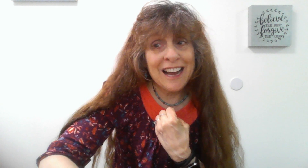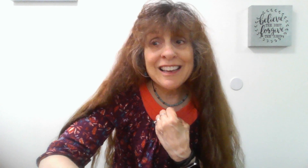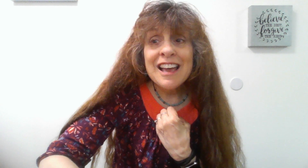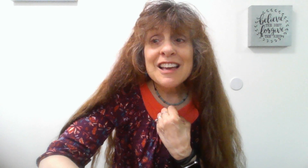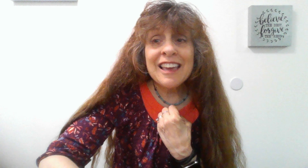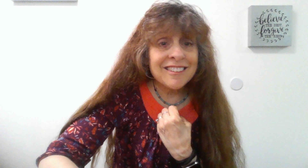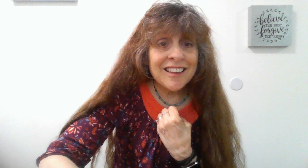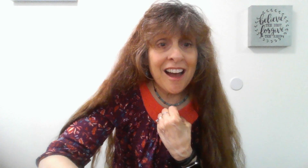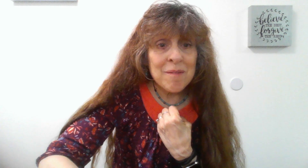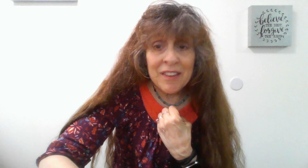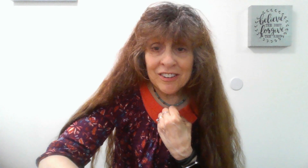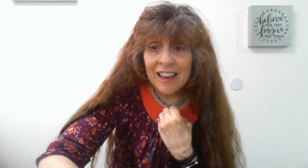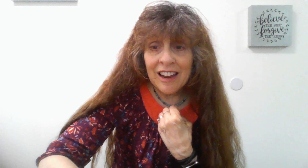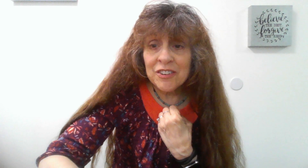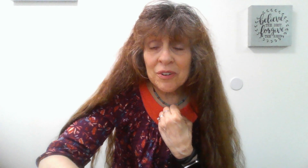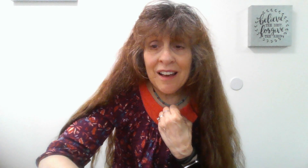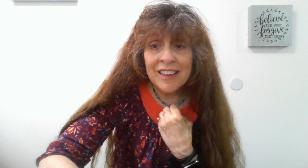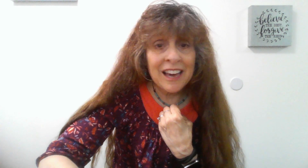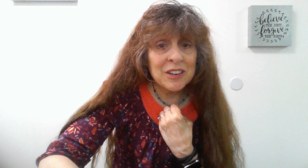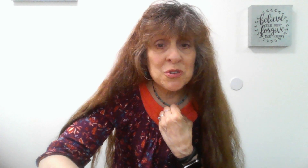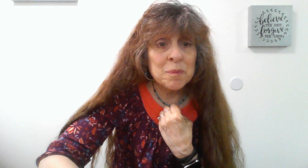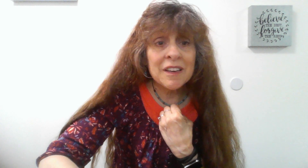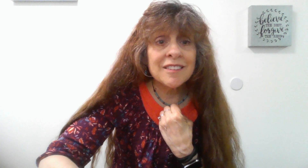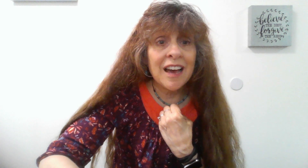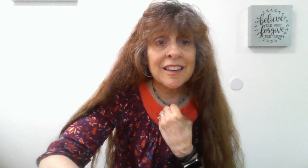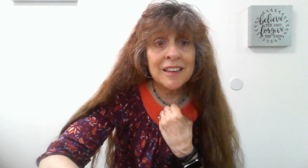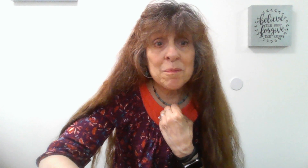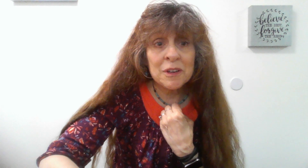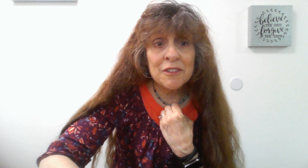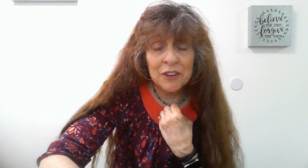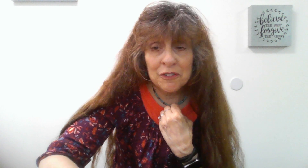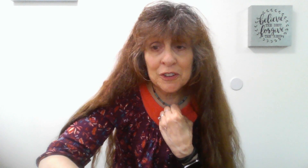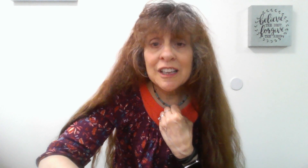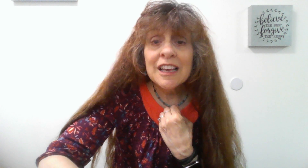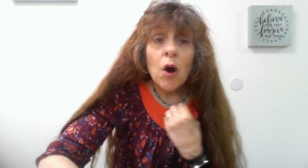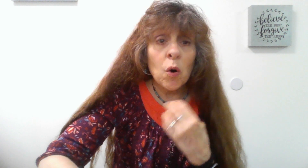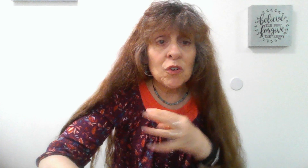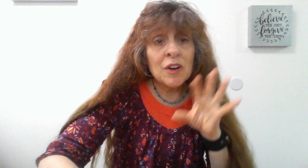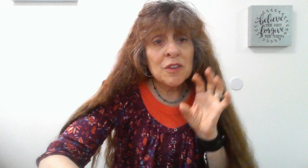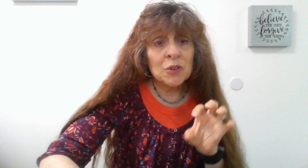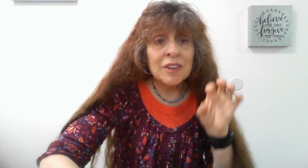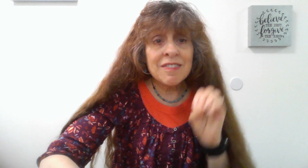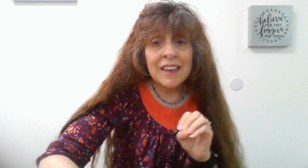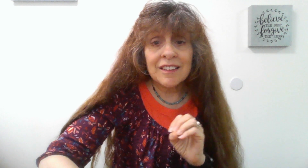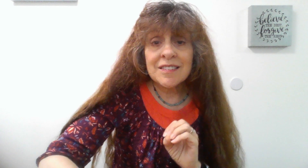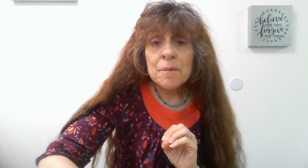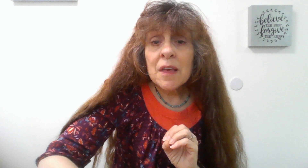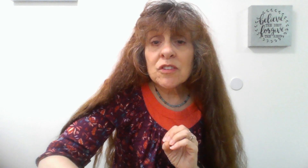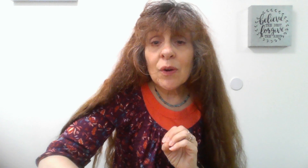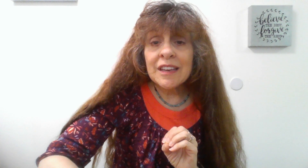I can't say I'm there yet. I don't have that attitude because I can get pretty fearful over certain things. So it